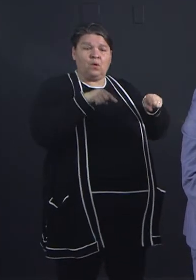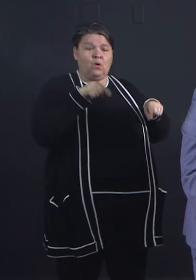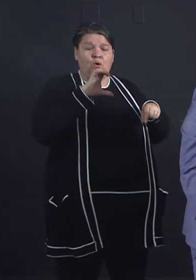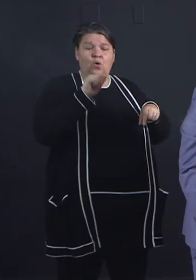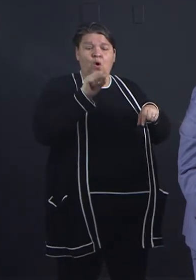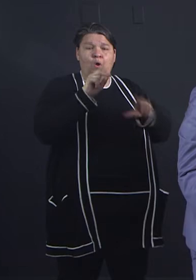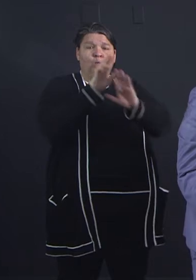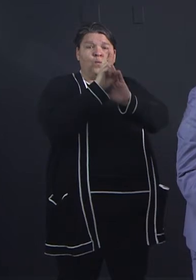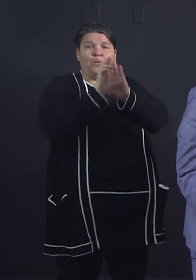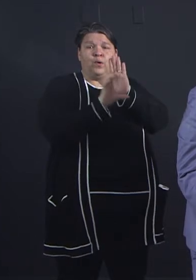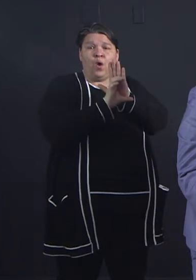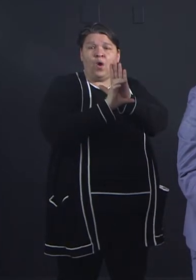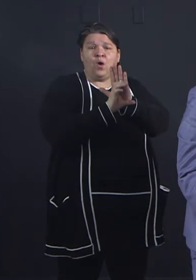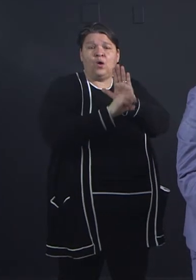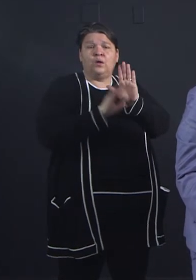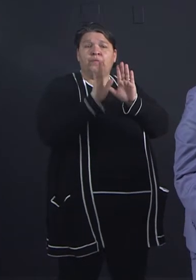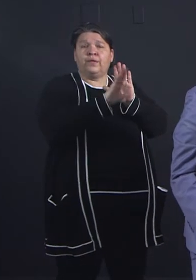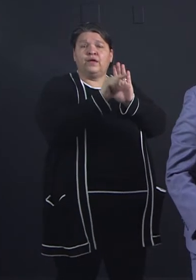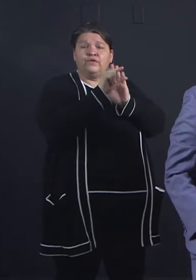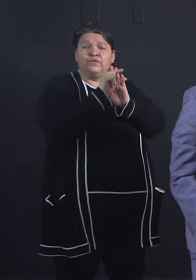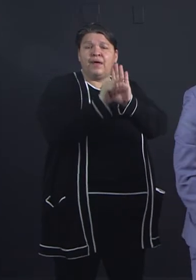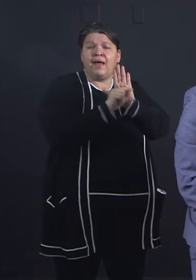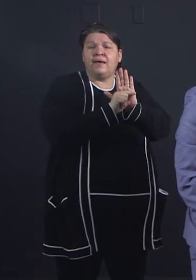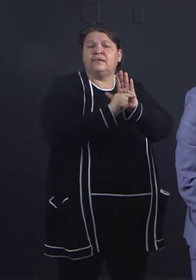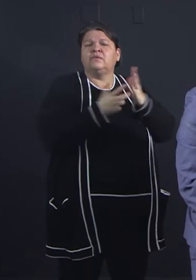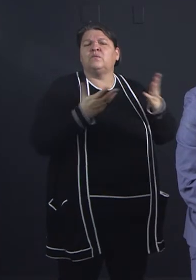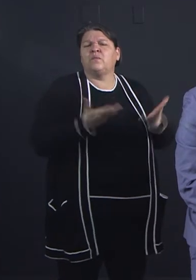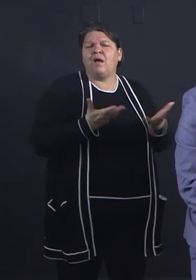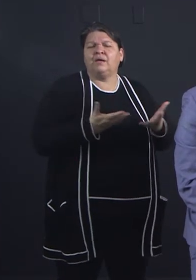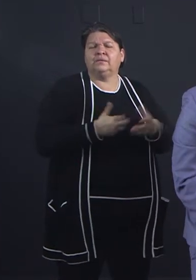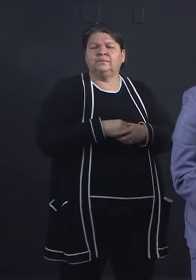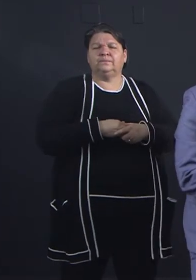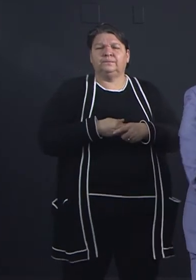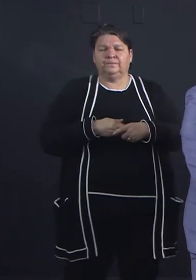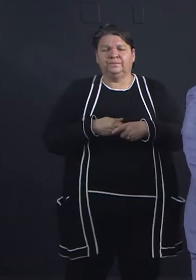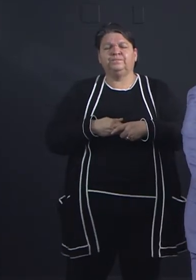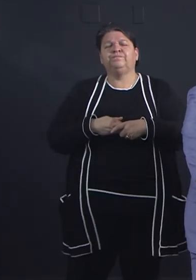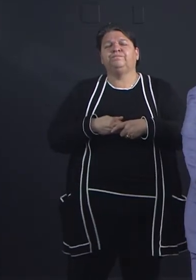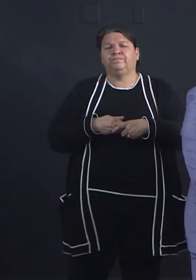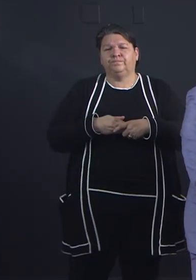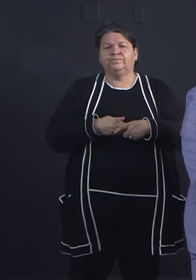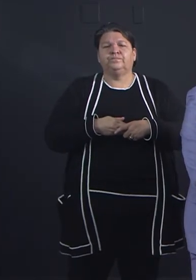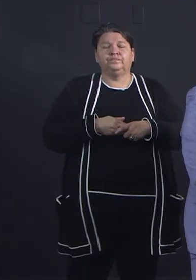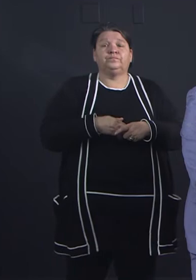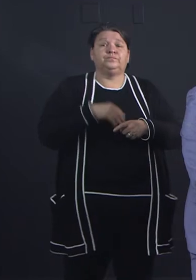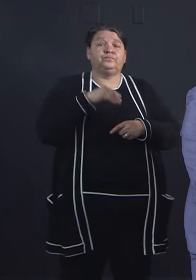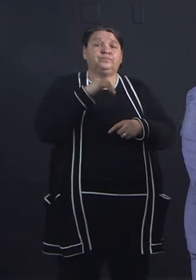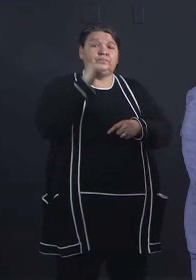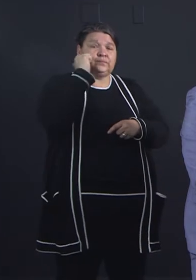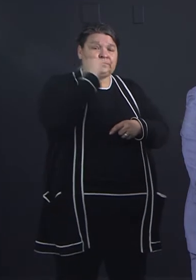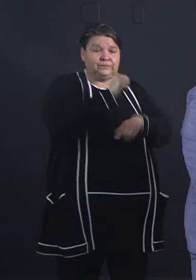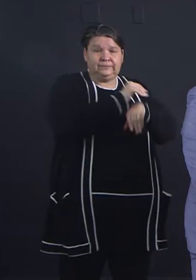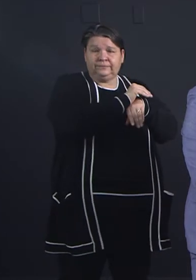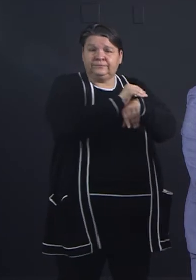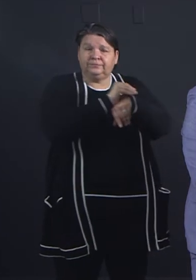grades and grading systems? Sure. So I'm on a phone call every afternoon with Commissioner